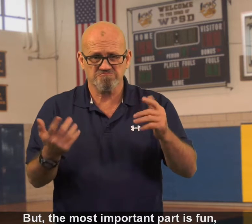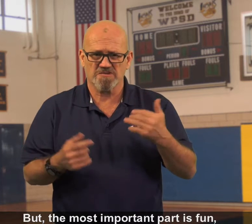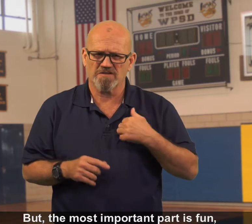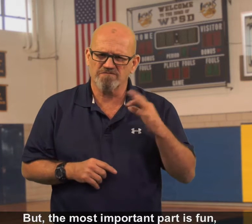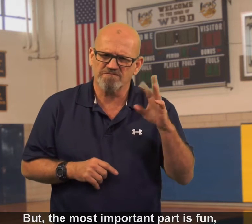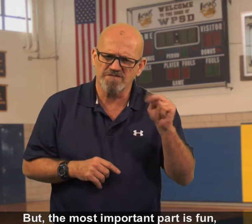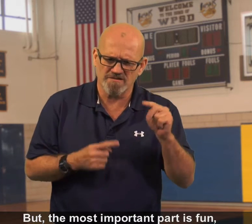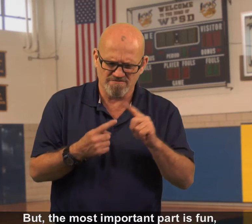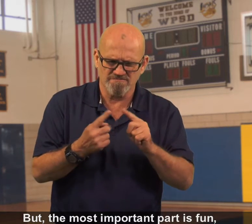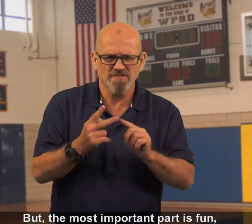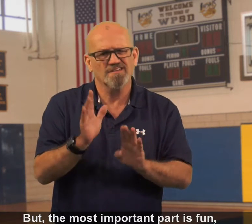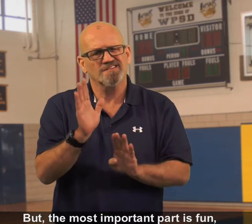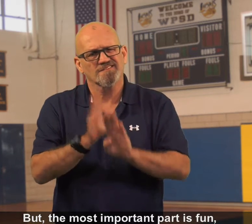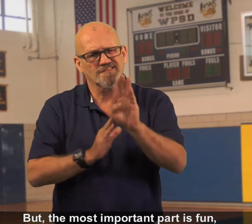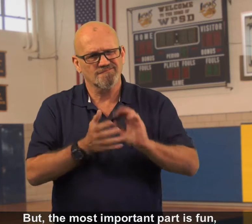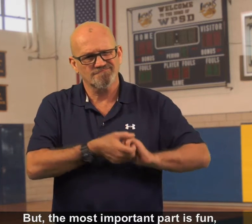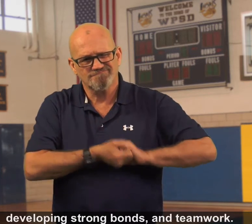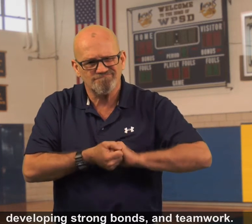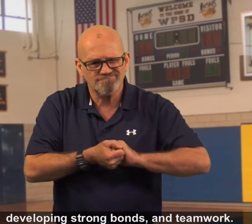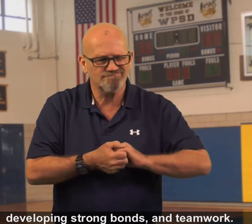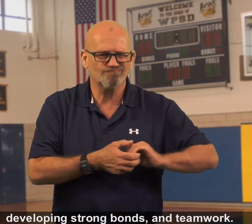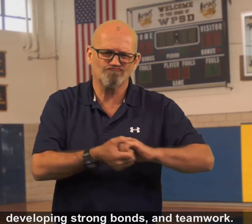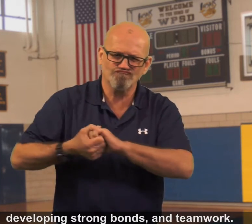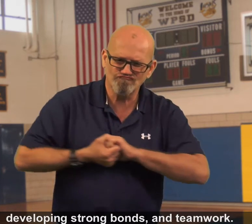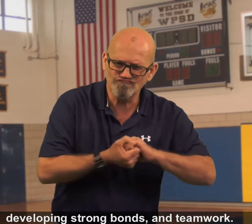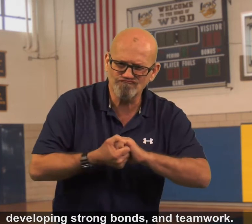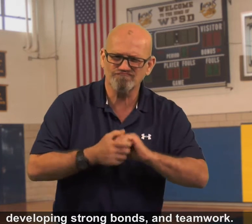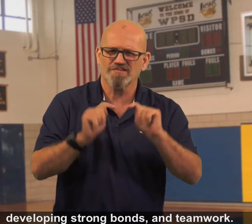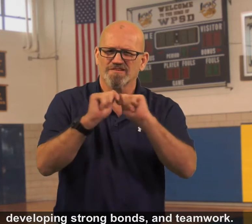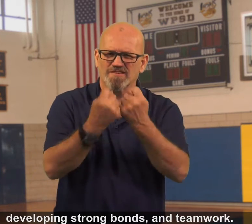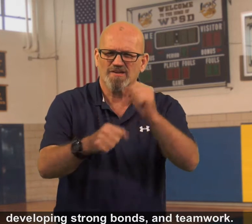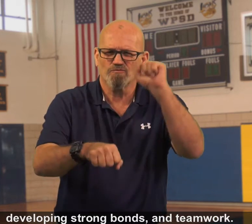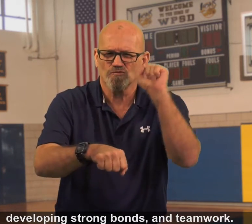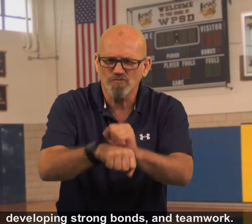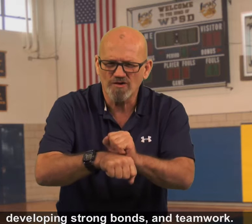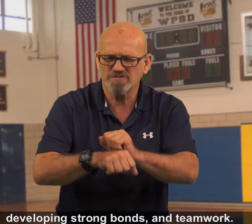most important part is fun, developing strong bonds, and teamwork.